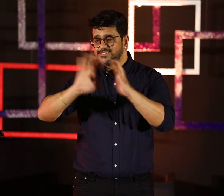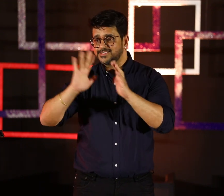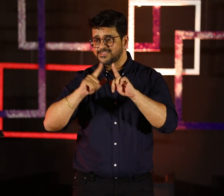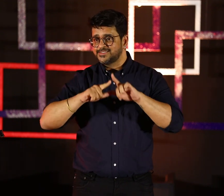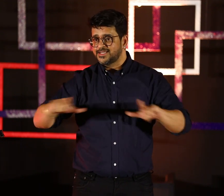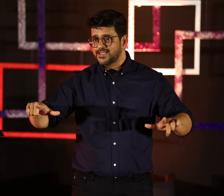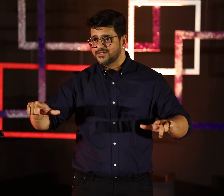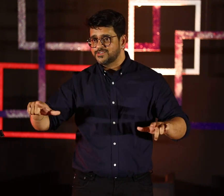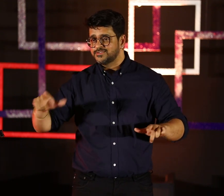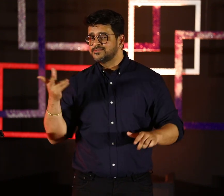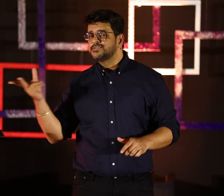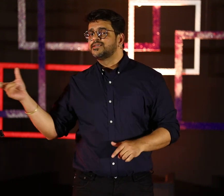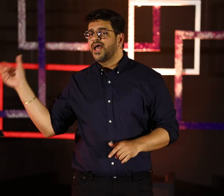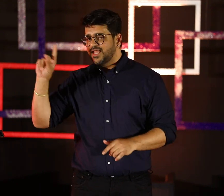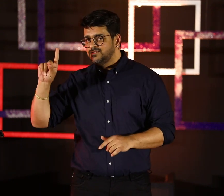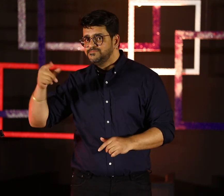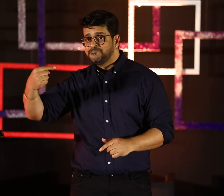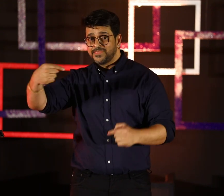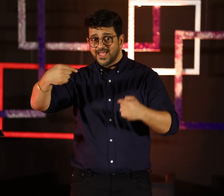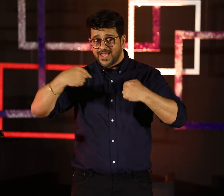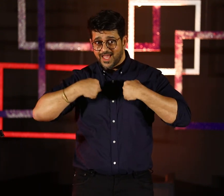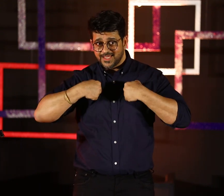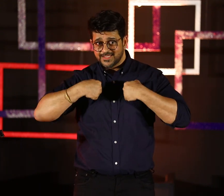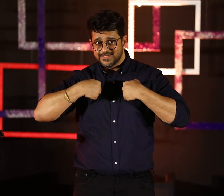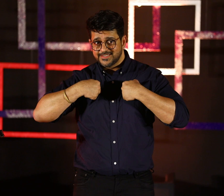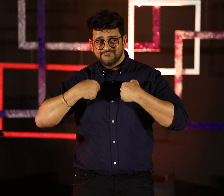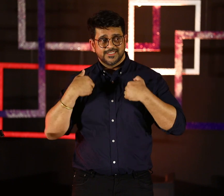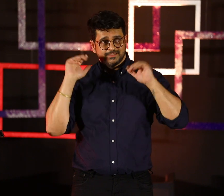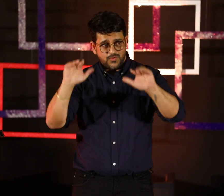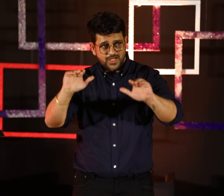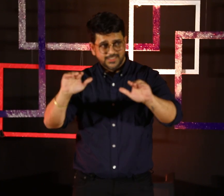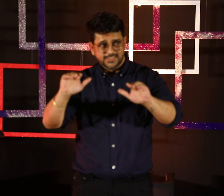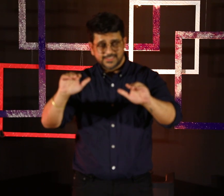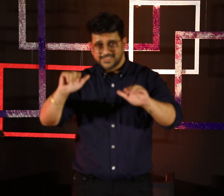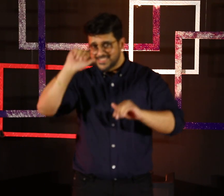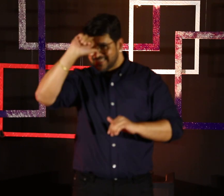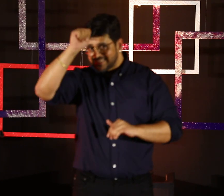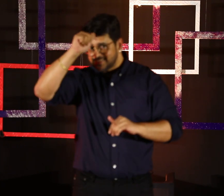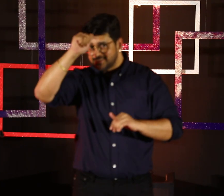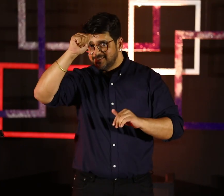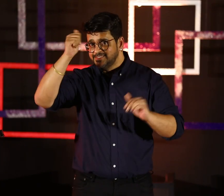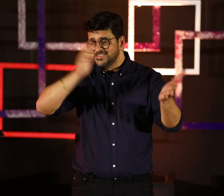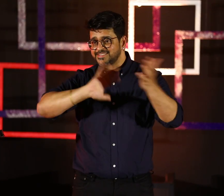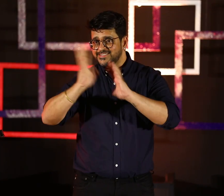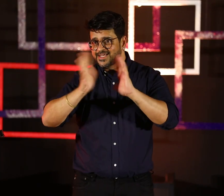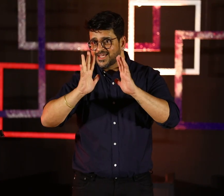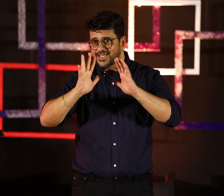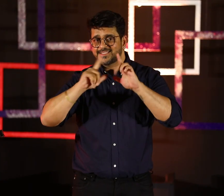Indian. Sign. Language. Let's do it again. I. Pointing to yourself. Support. India. Indian